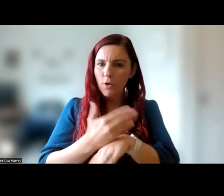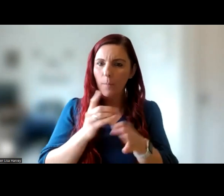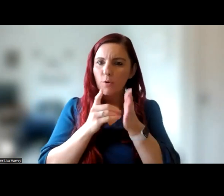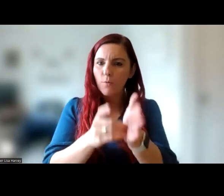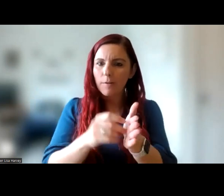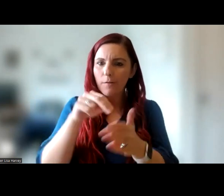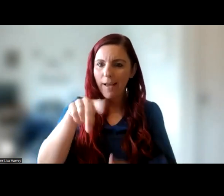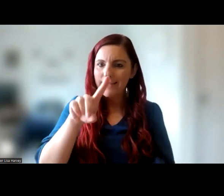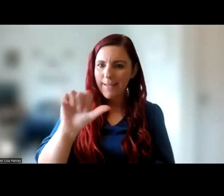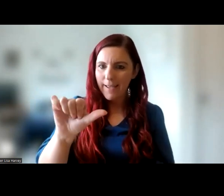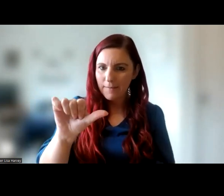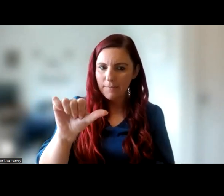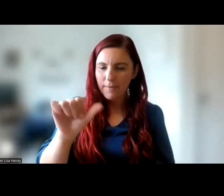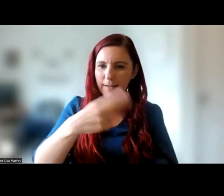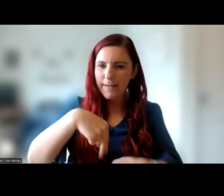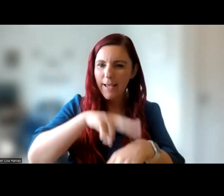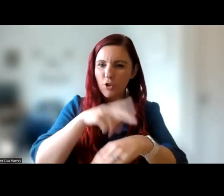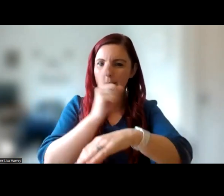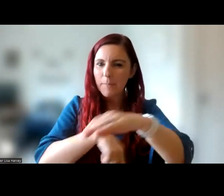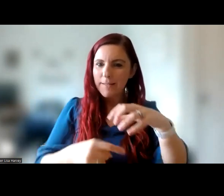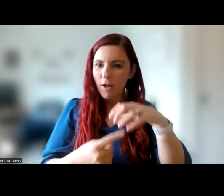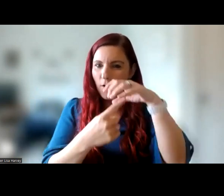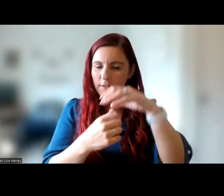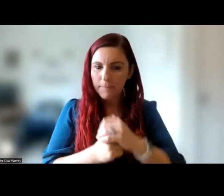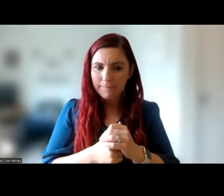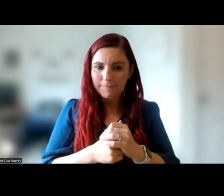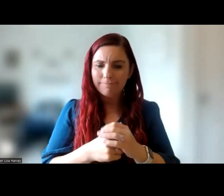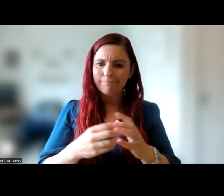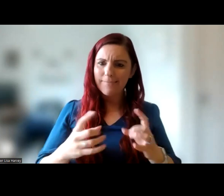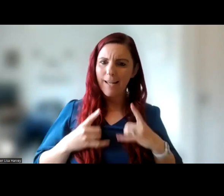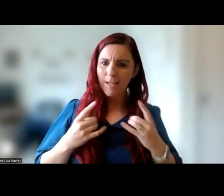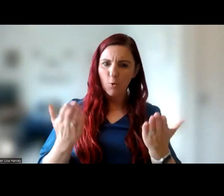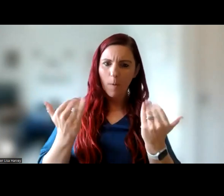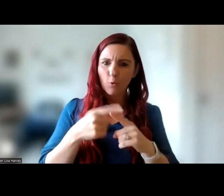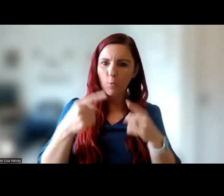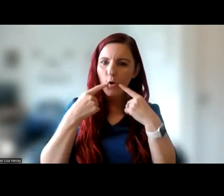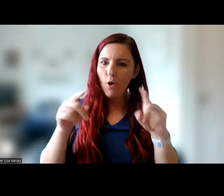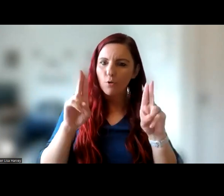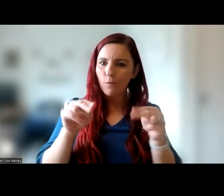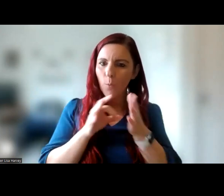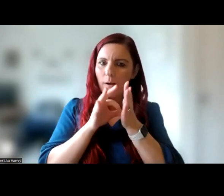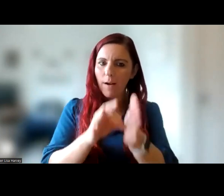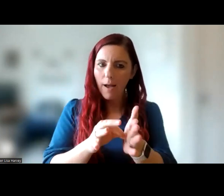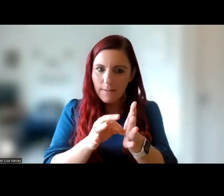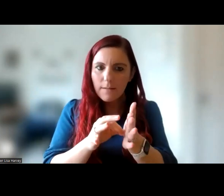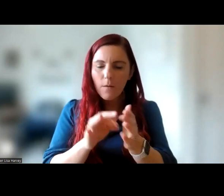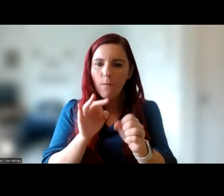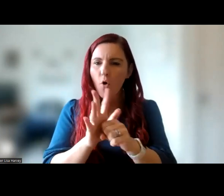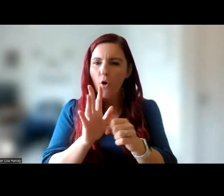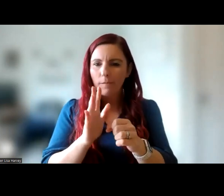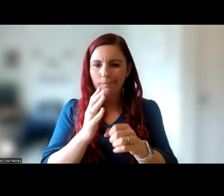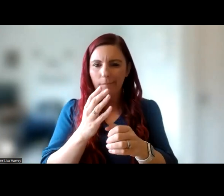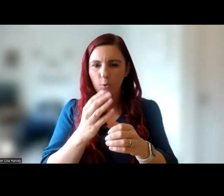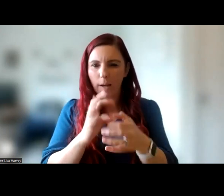Authority. I'm delighted to welcome you to the launch of the NDA's new guidance for conducting collaborative research